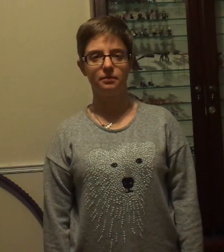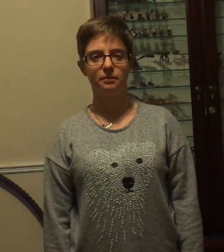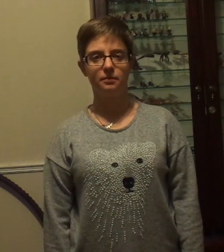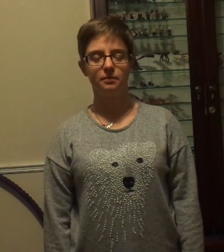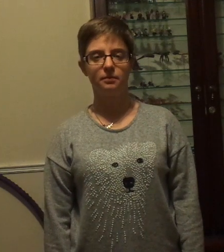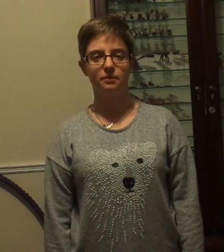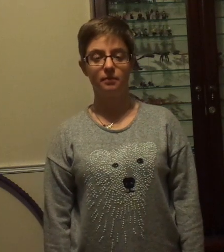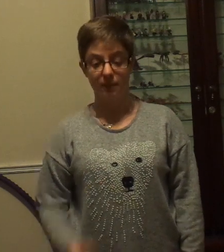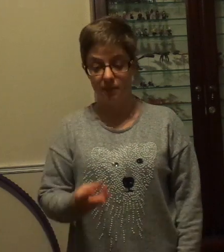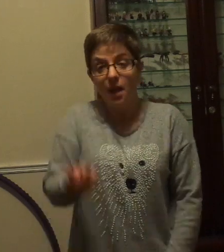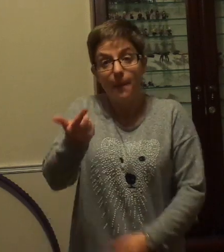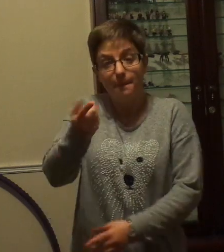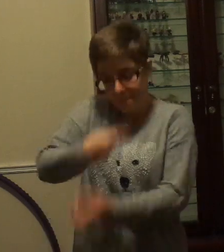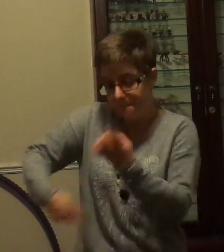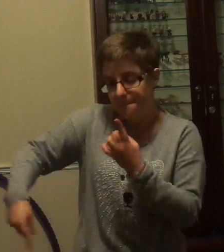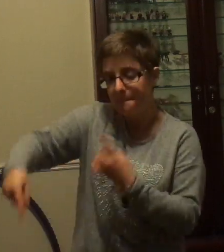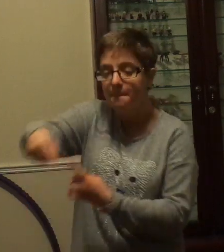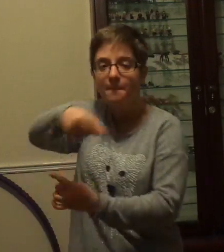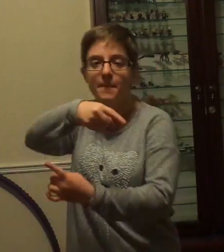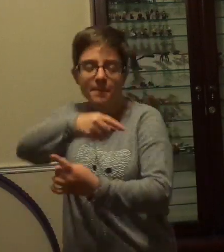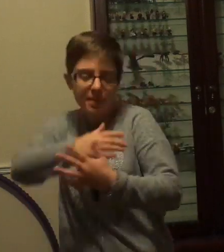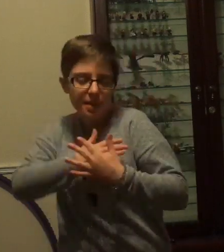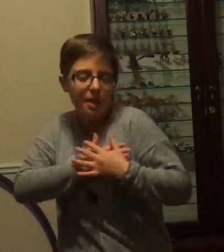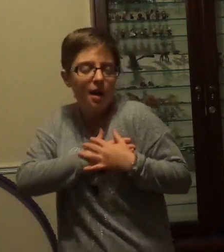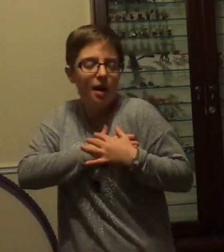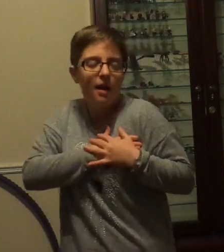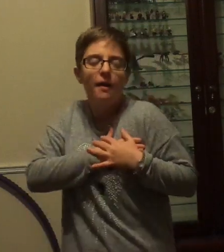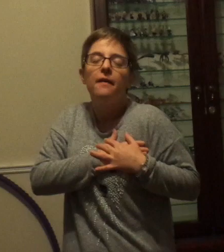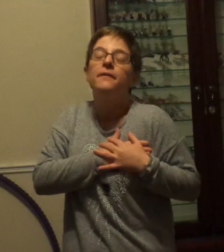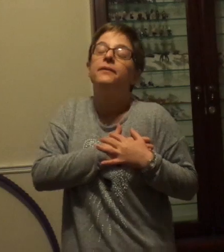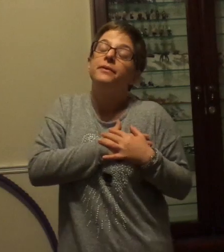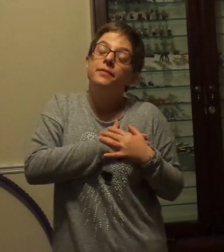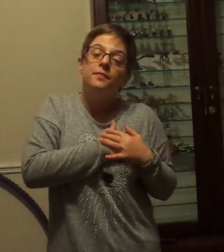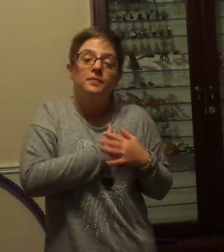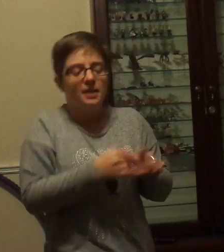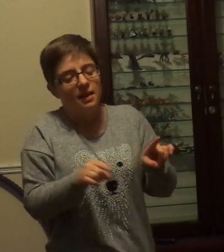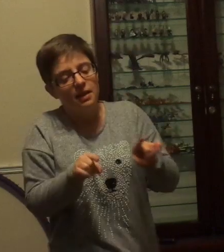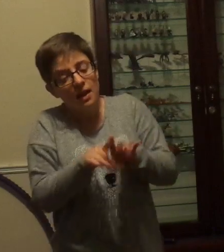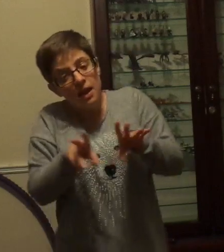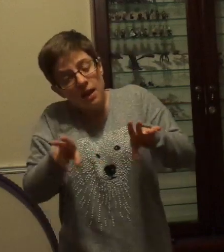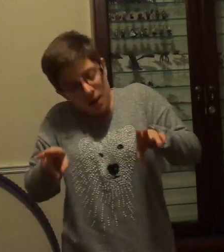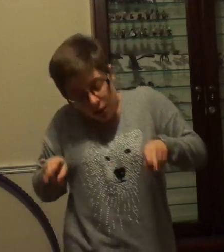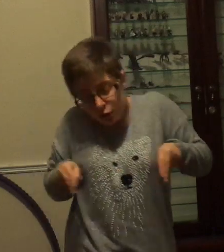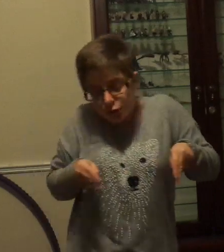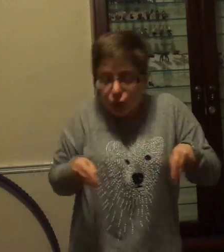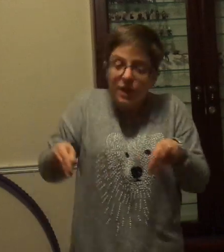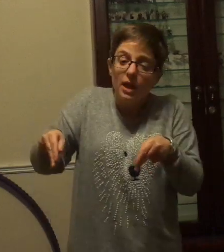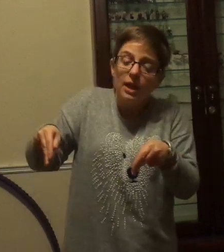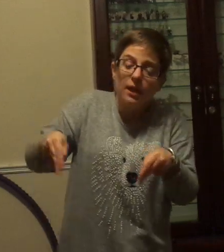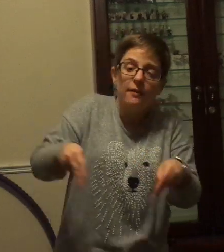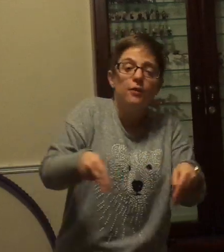Some say love, it is a river